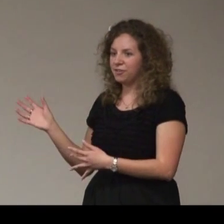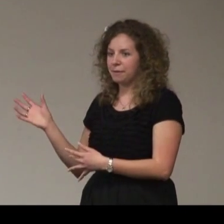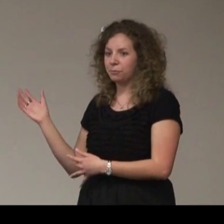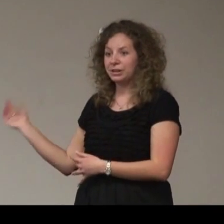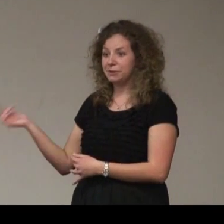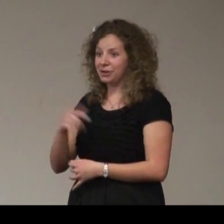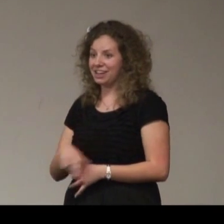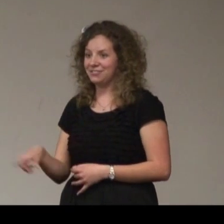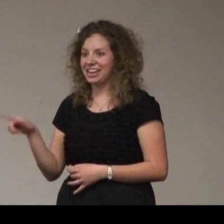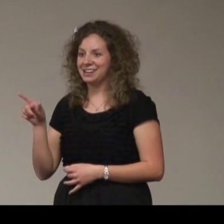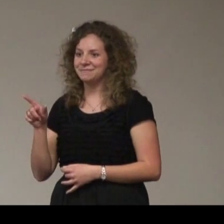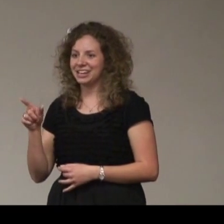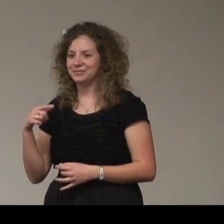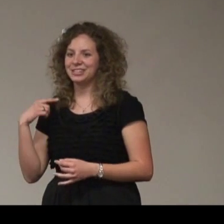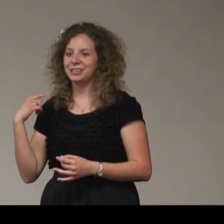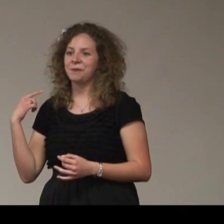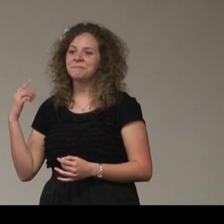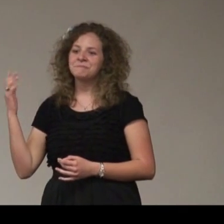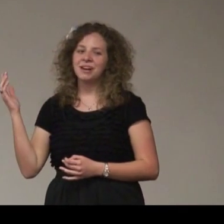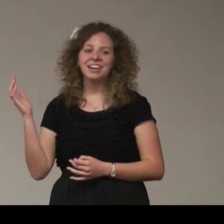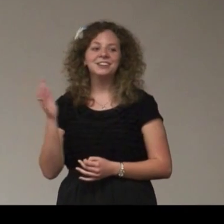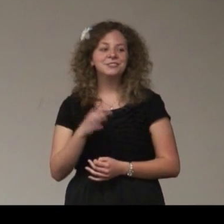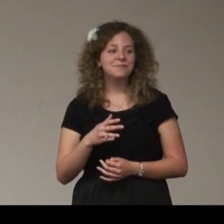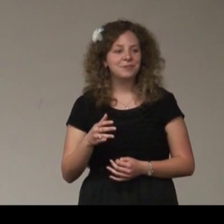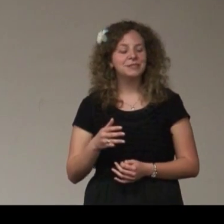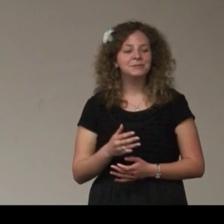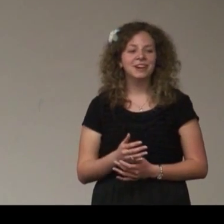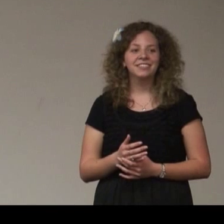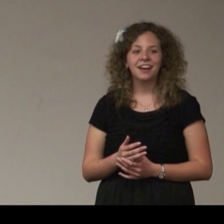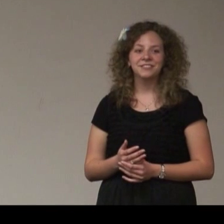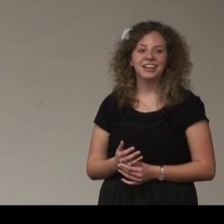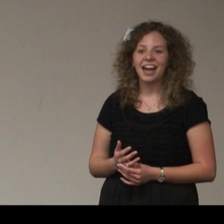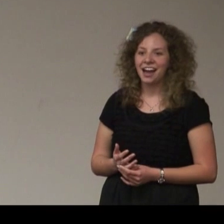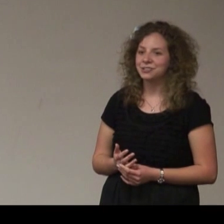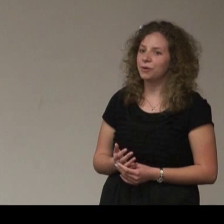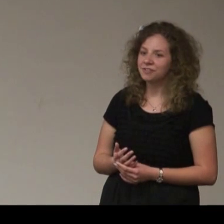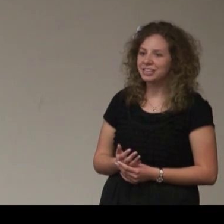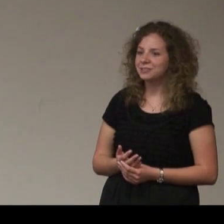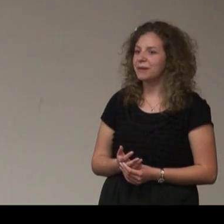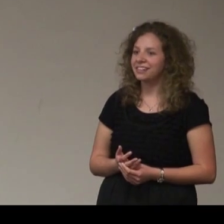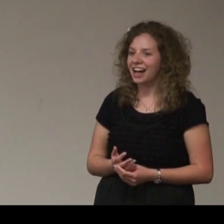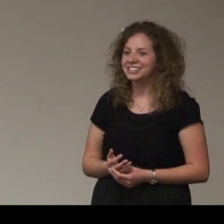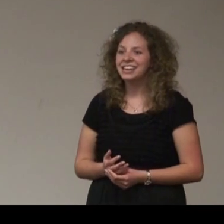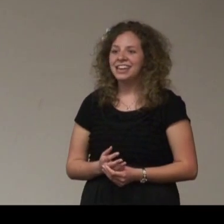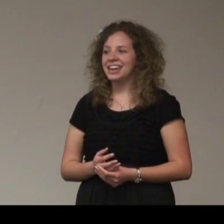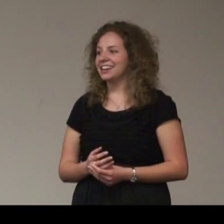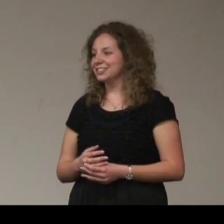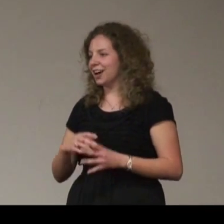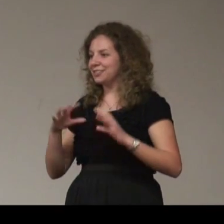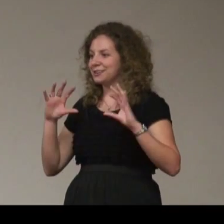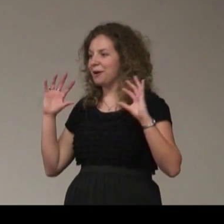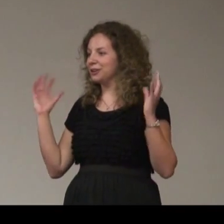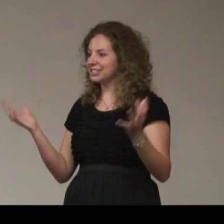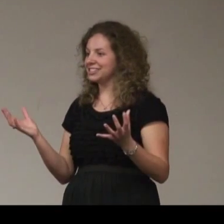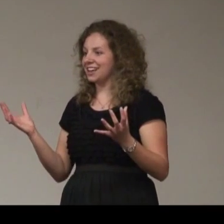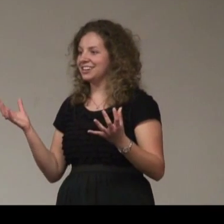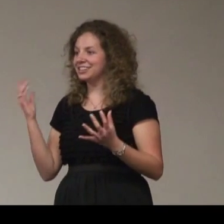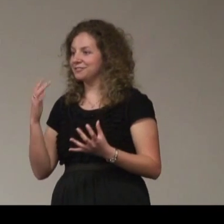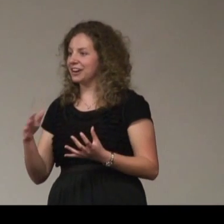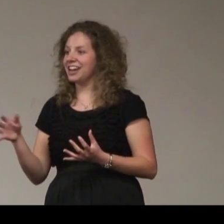of them. Would it be okay if they came next week? So by the end of the four months when I left, then I had 12 kids in my class, and I taught them all to sign. And at the very